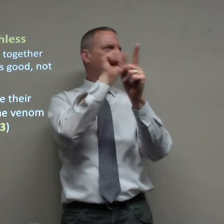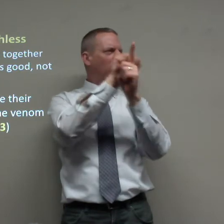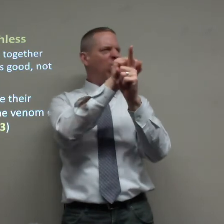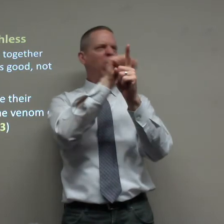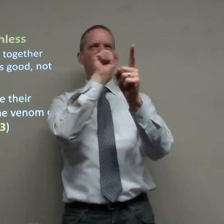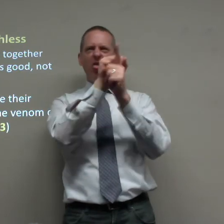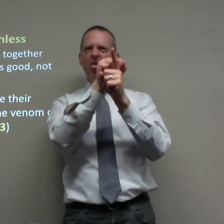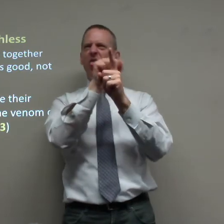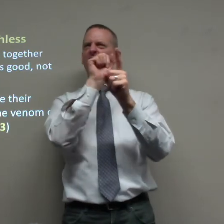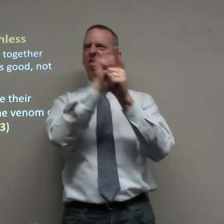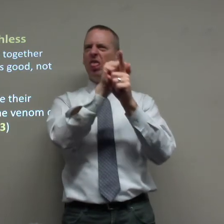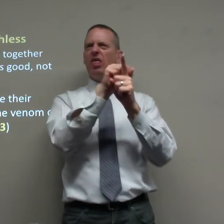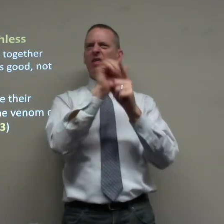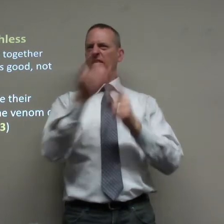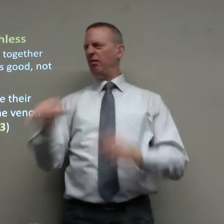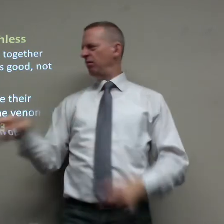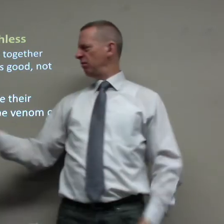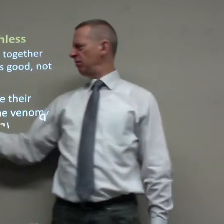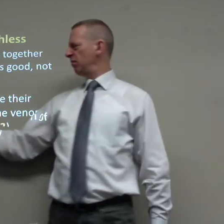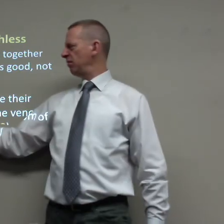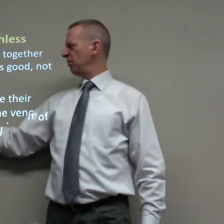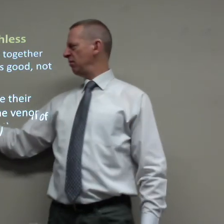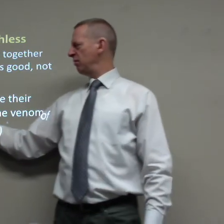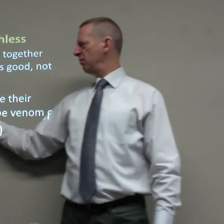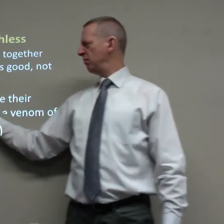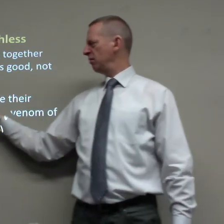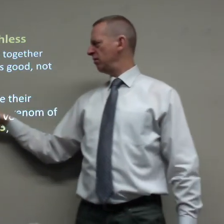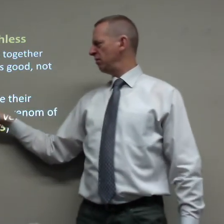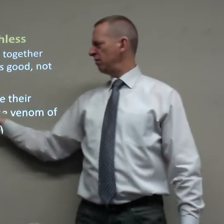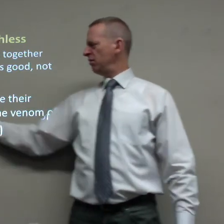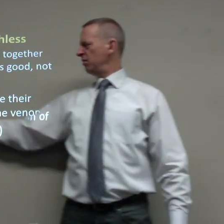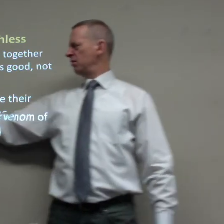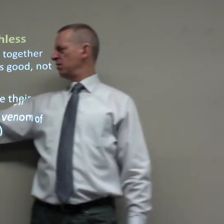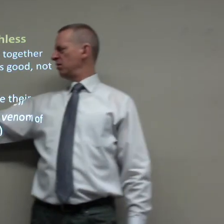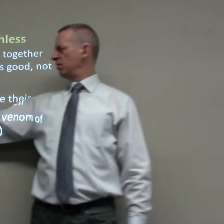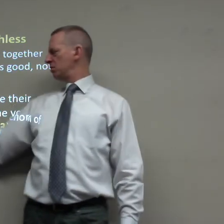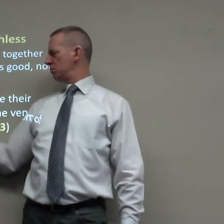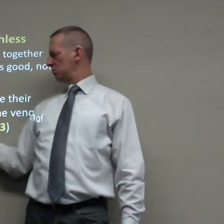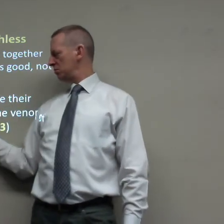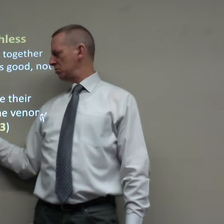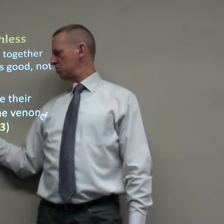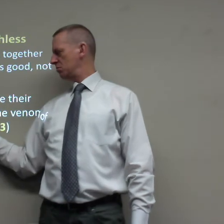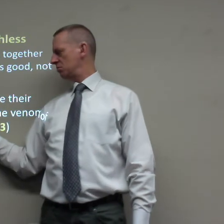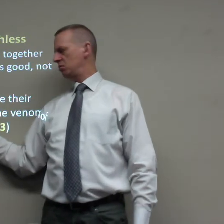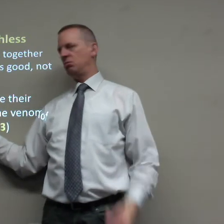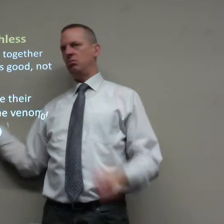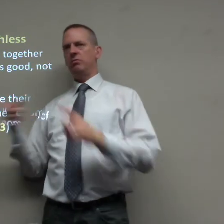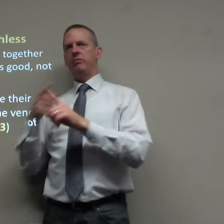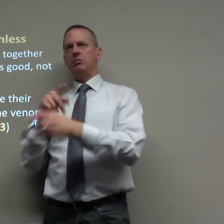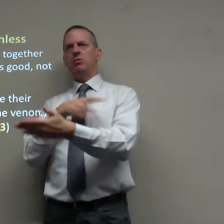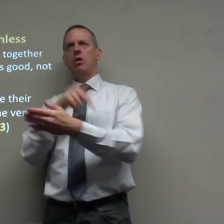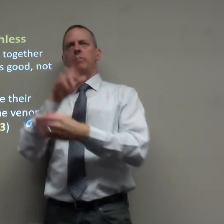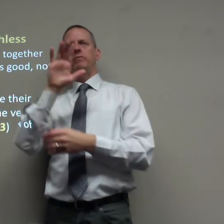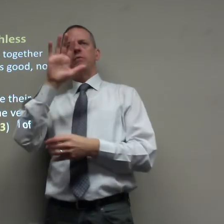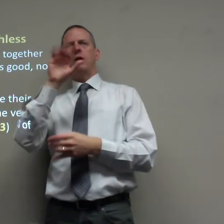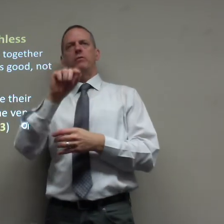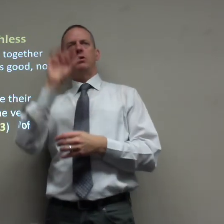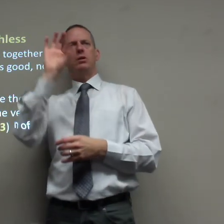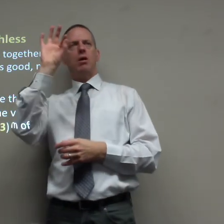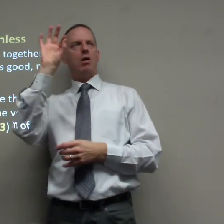they can use their they can use themselves as well this is from Psalms 5